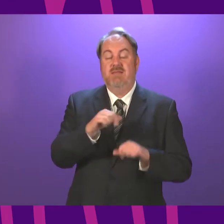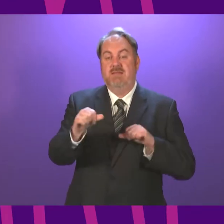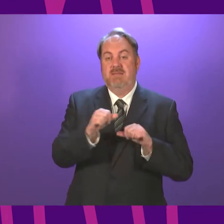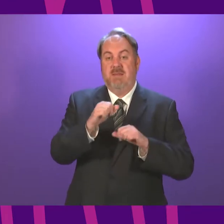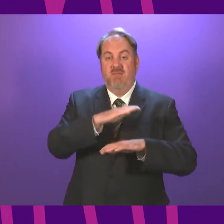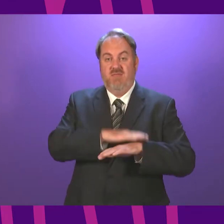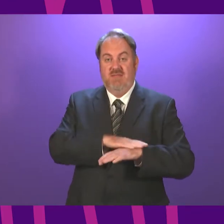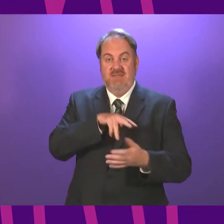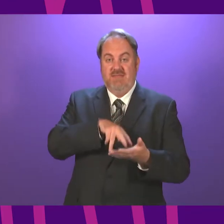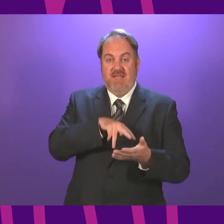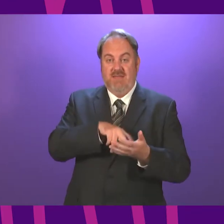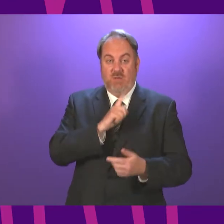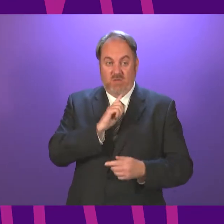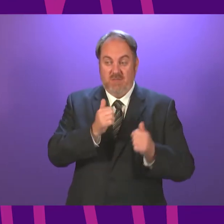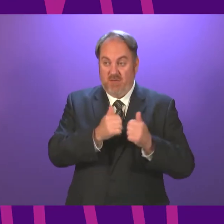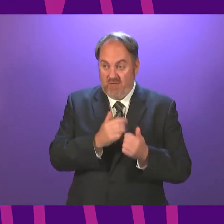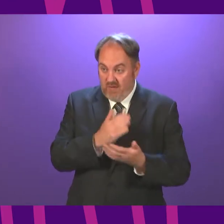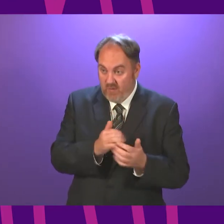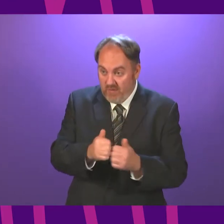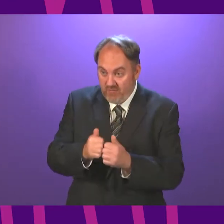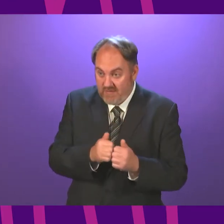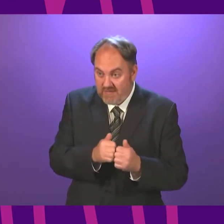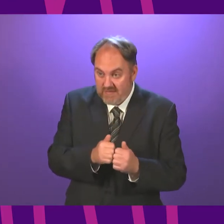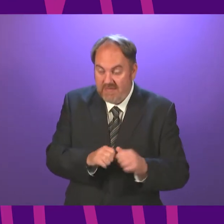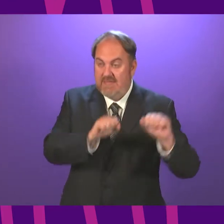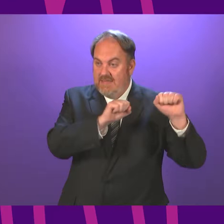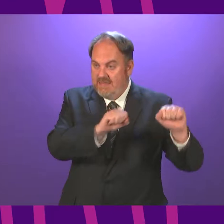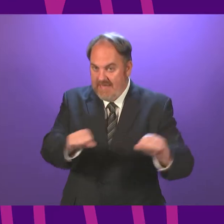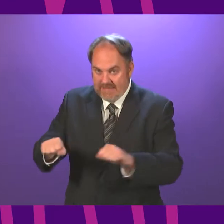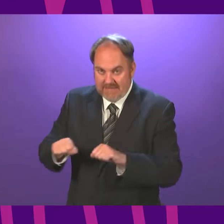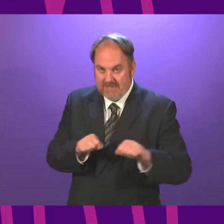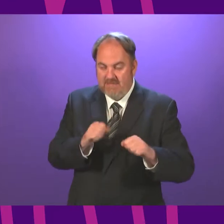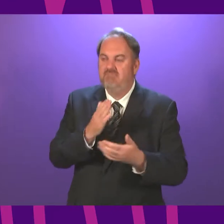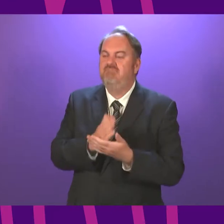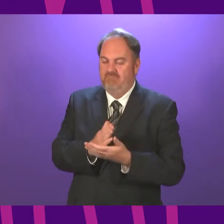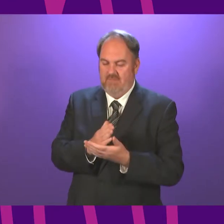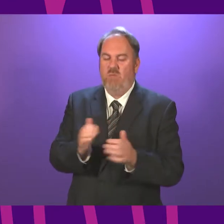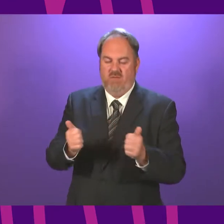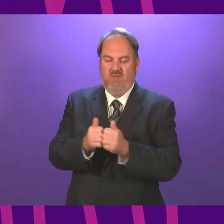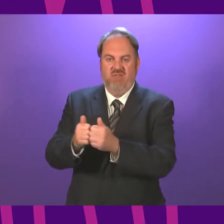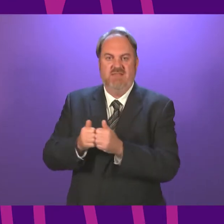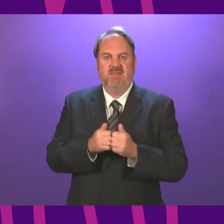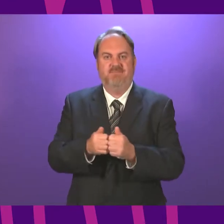to standing orders, be agreed. Are we all agreed? The motion is therefore agreed.